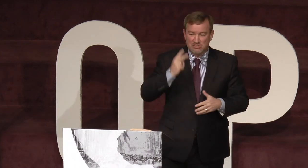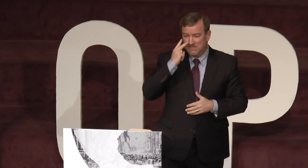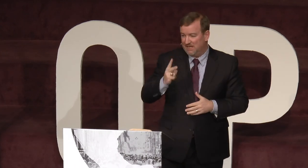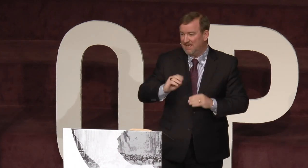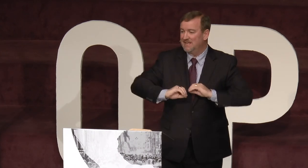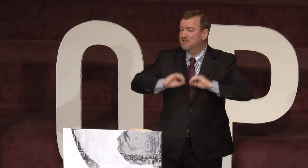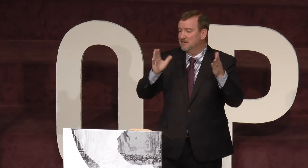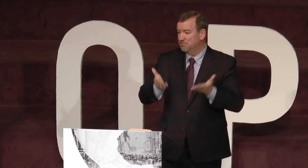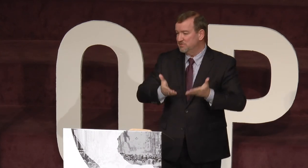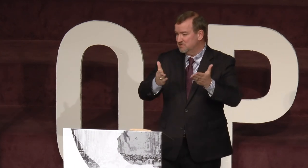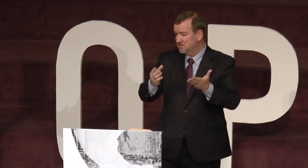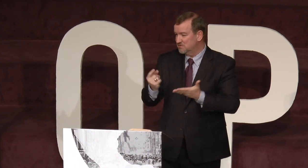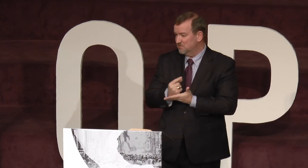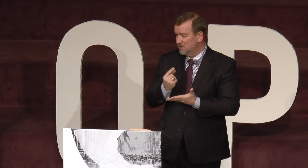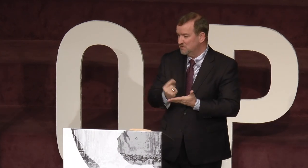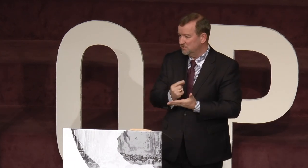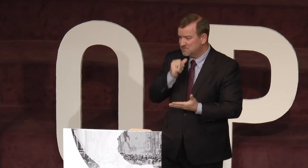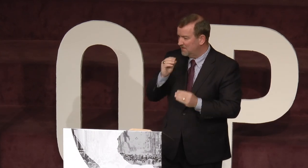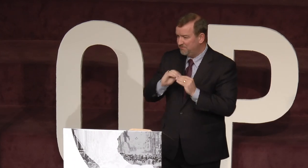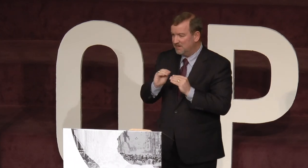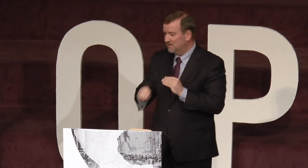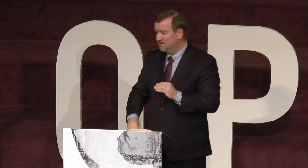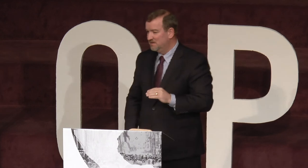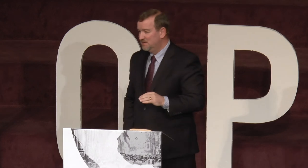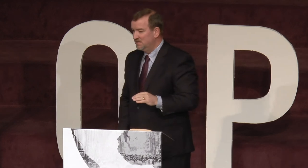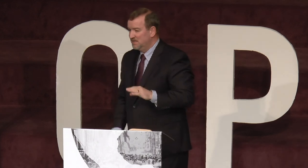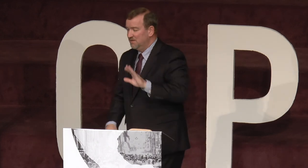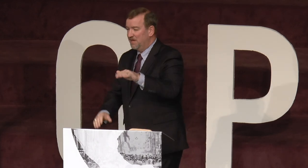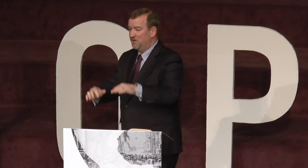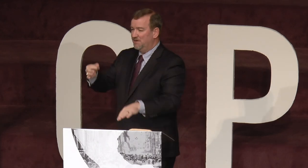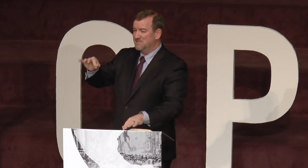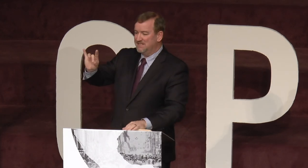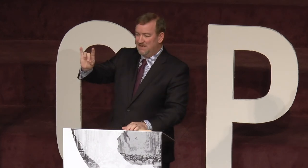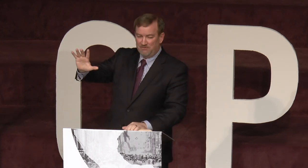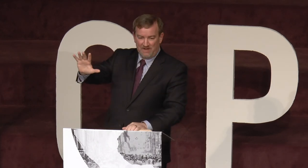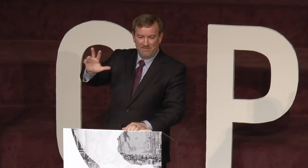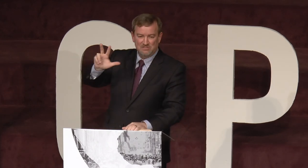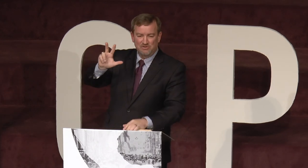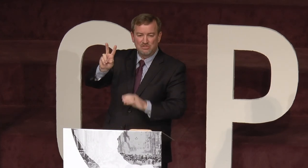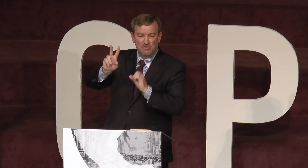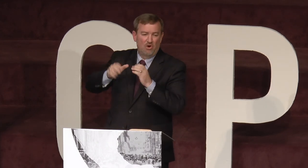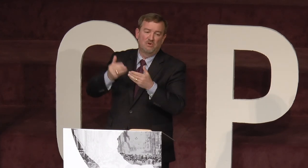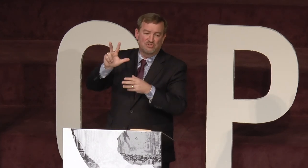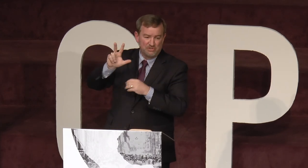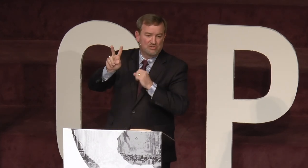seeing a clear presentation of the gospel. That's not fair. By the way, that was 1985. That's almost 32